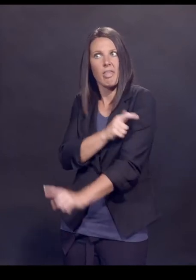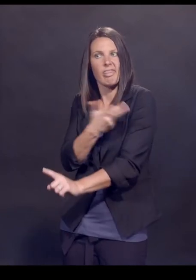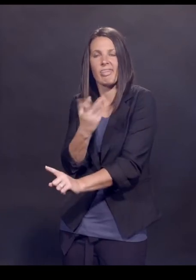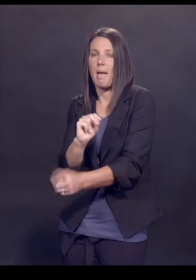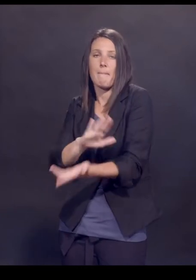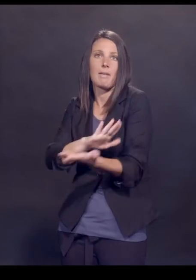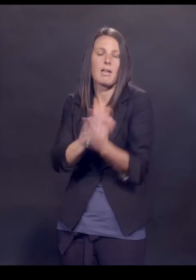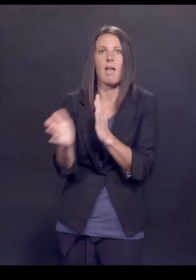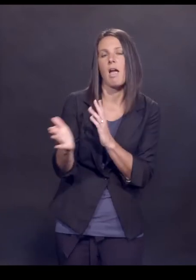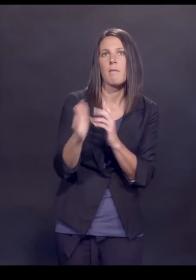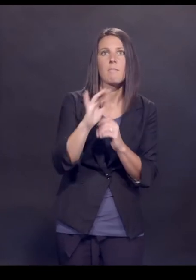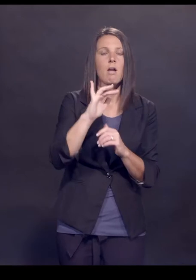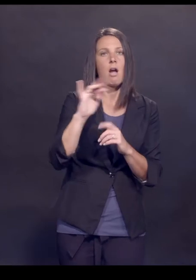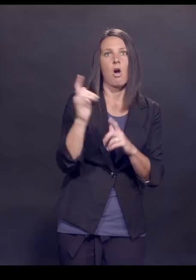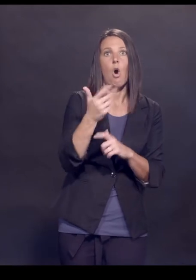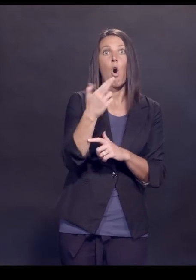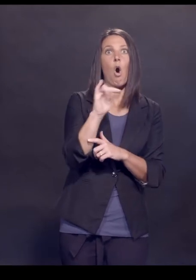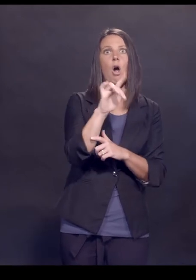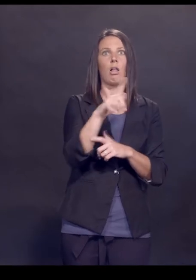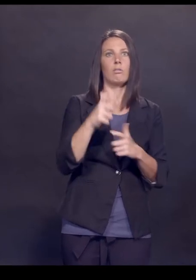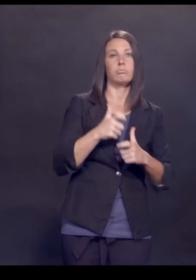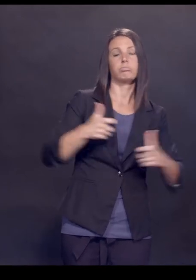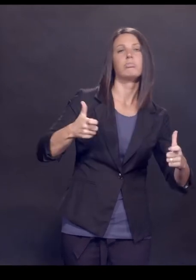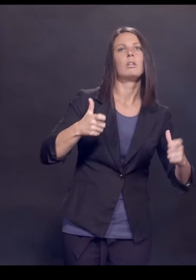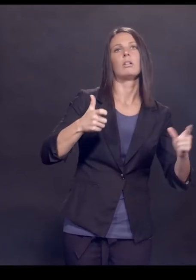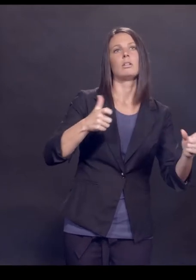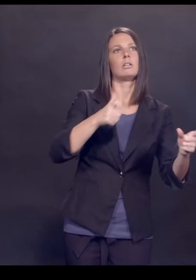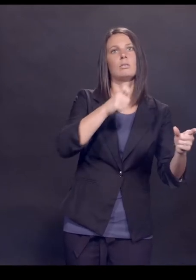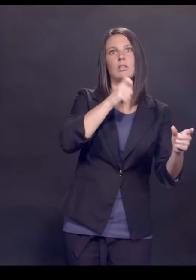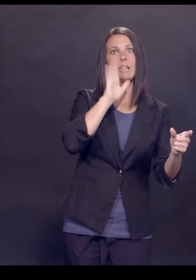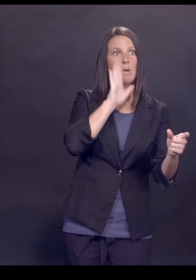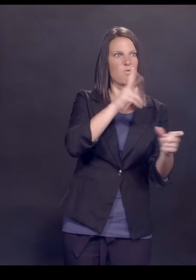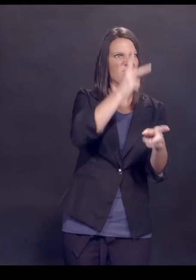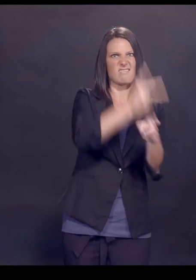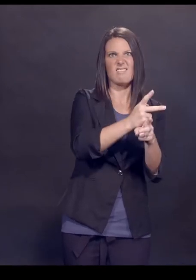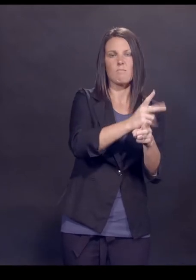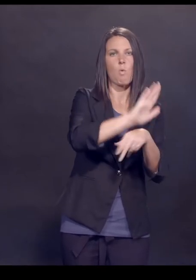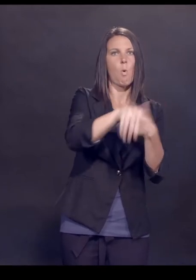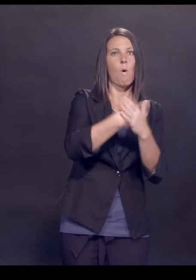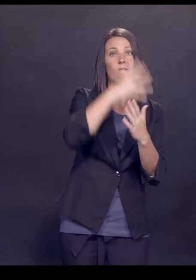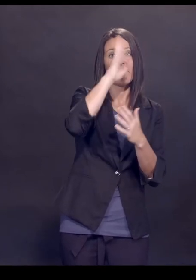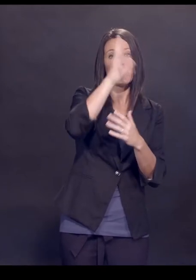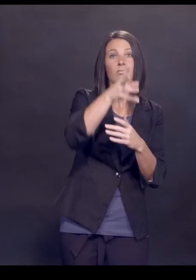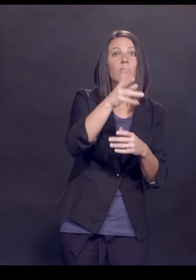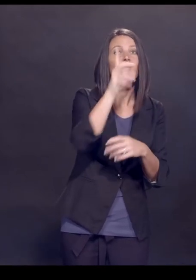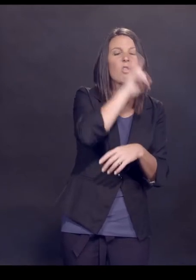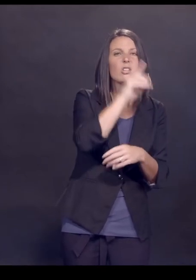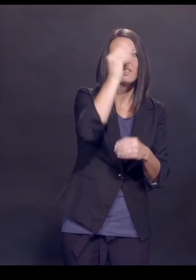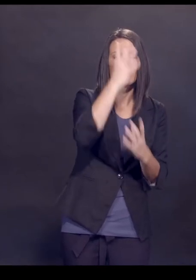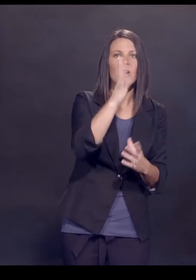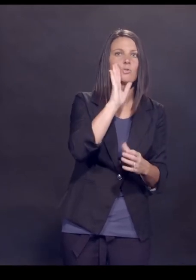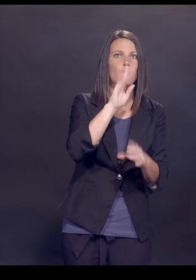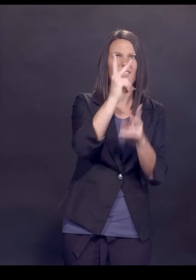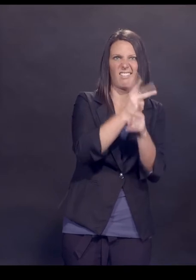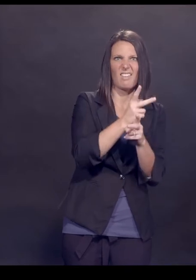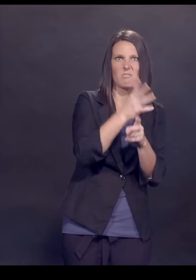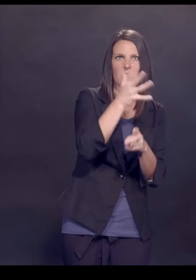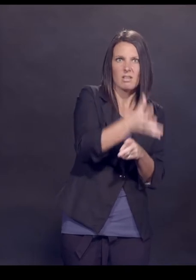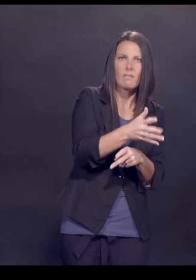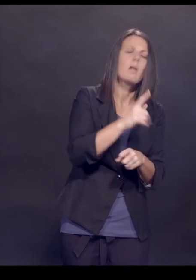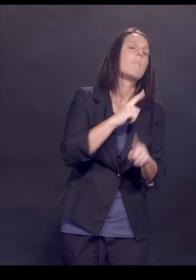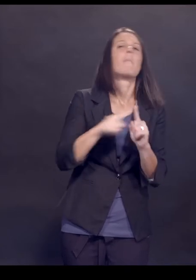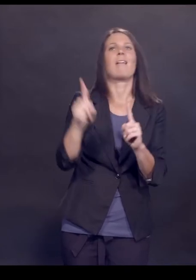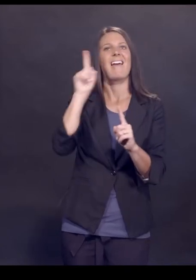and you write that in and you would submit that to the program, that will not be deleted. It's all in there. So I think it is at its